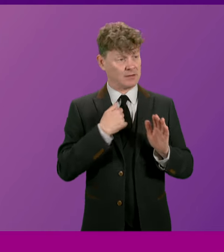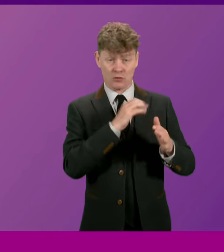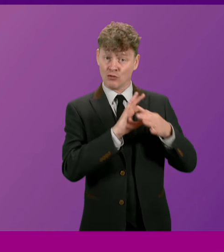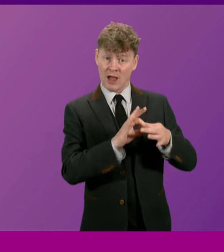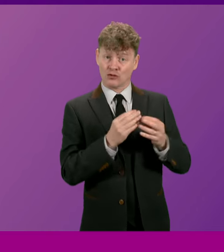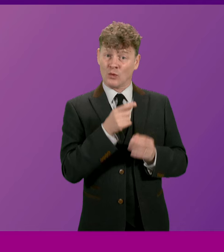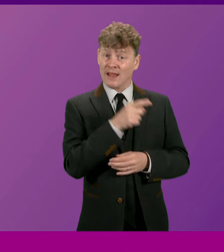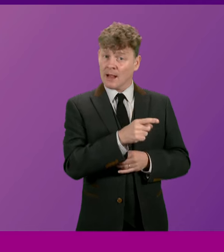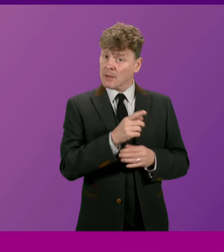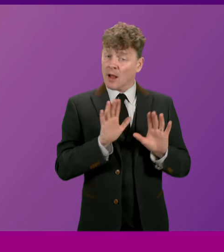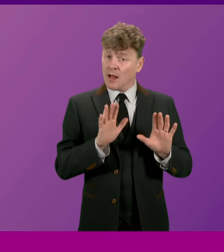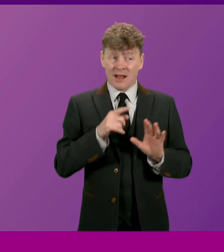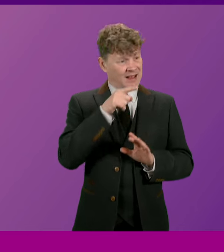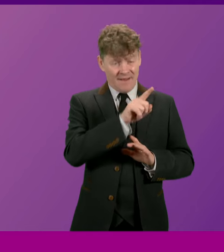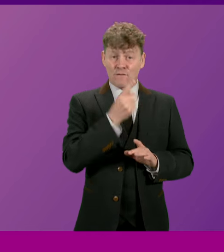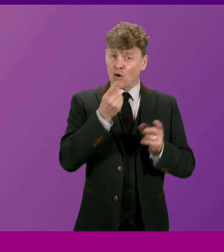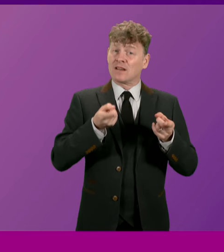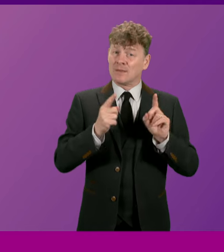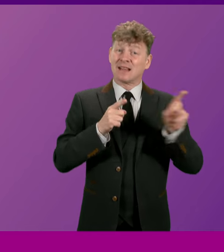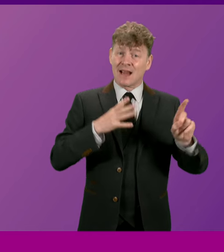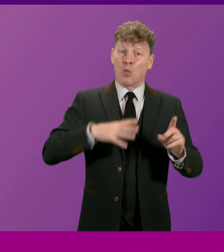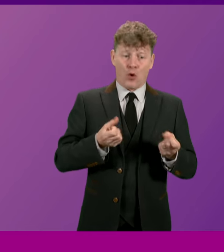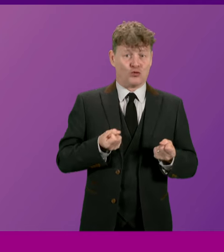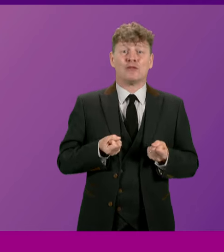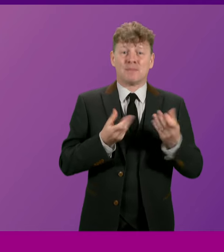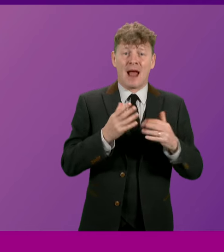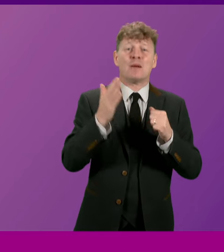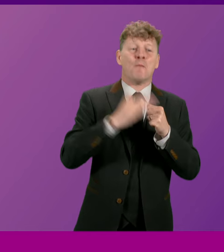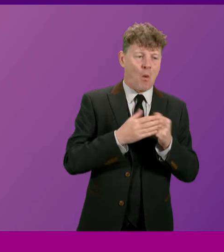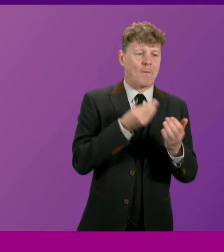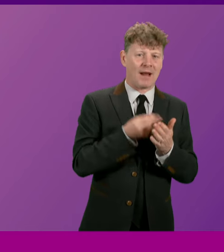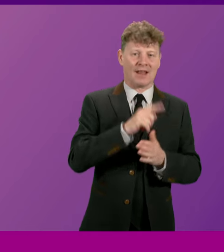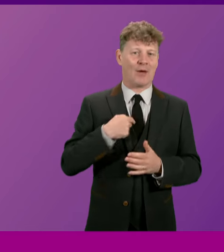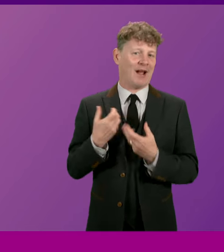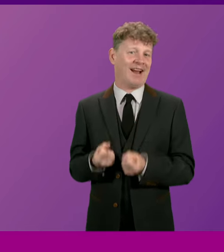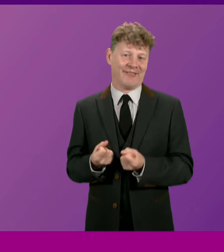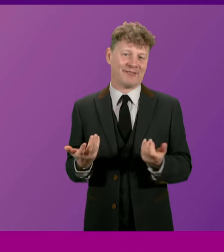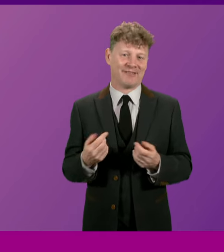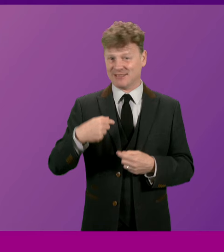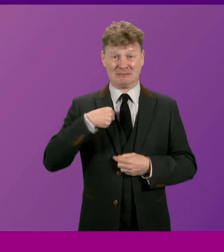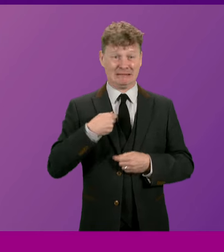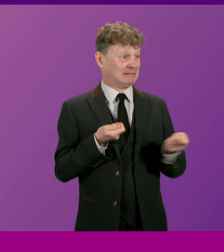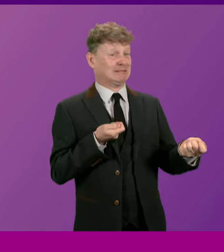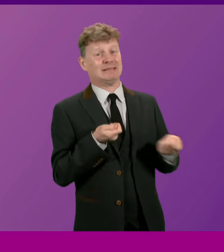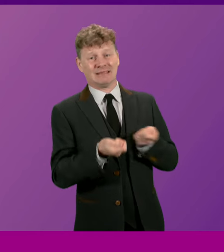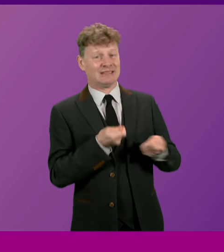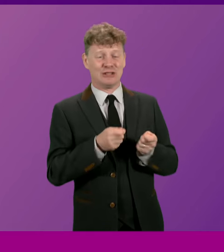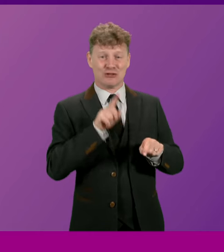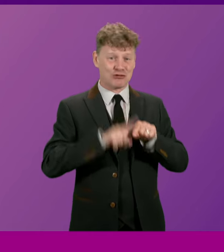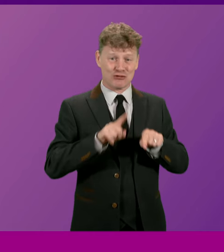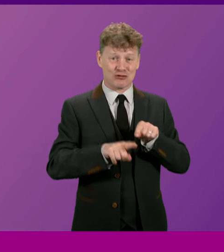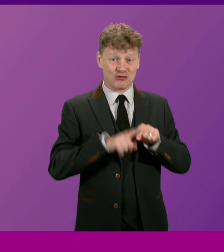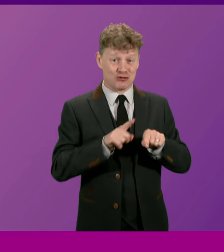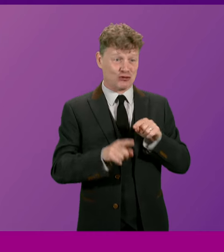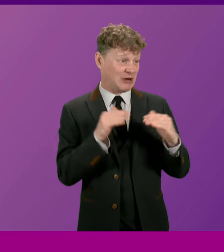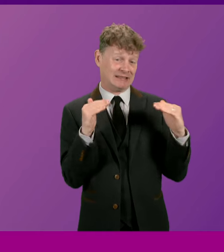by the First Minister wanting to spend more money than we actually had available, and the Finance Secretary trying to make as many of the